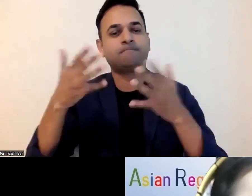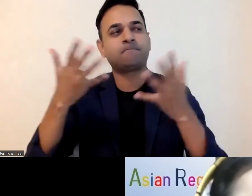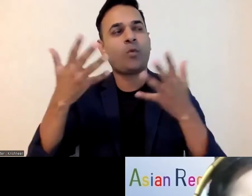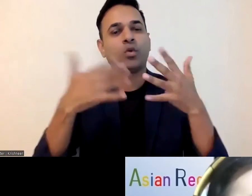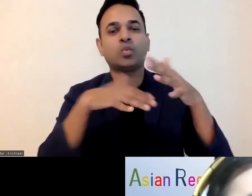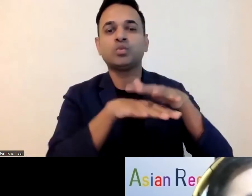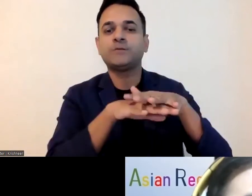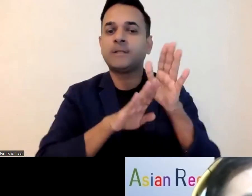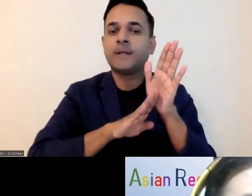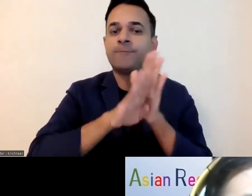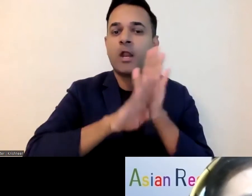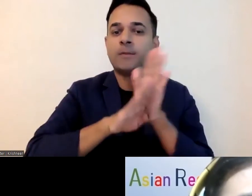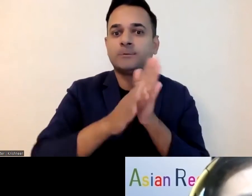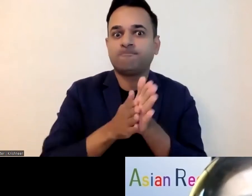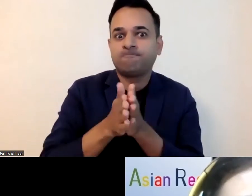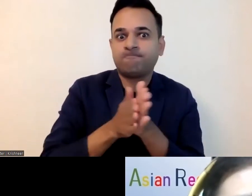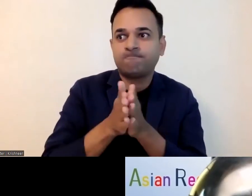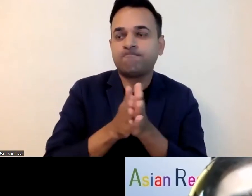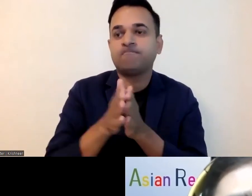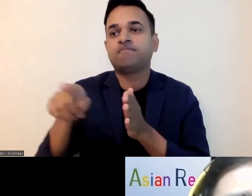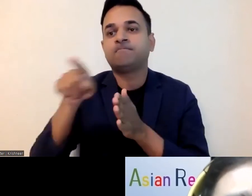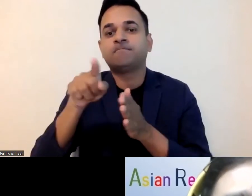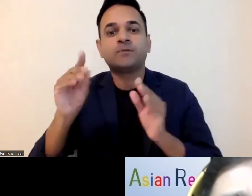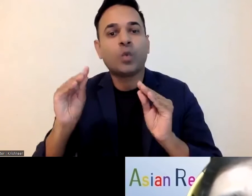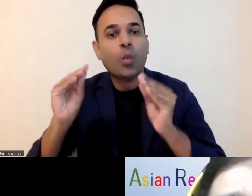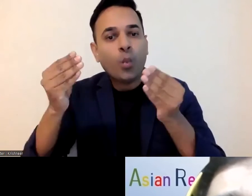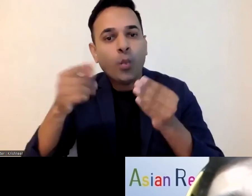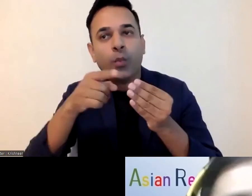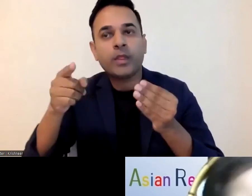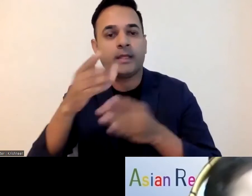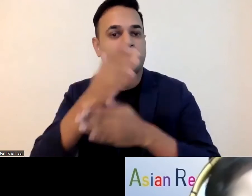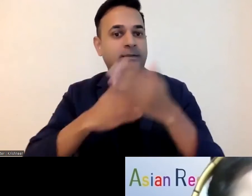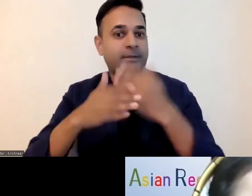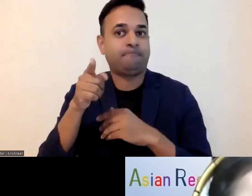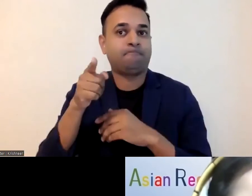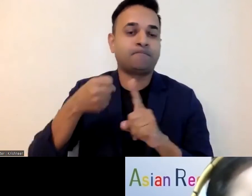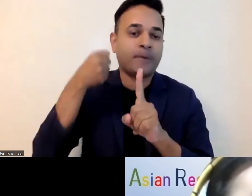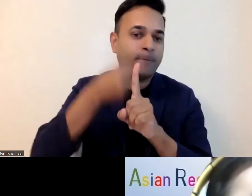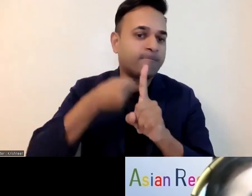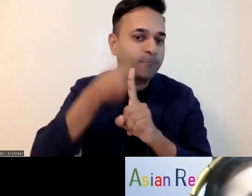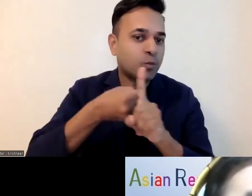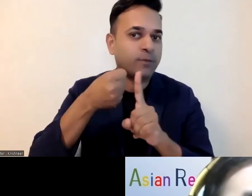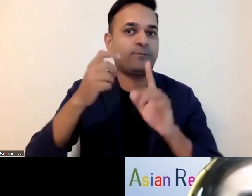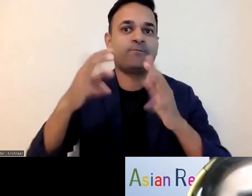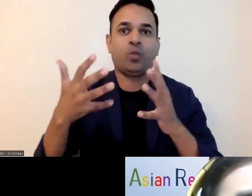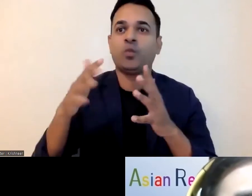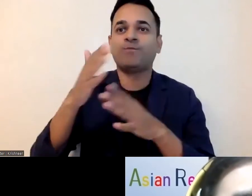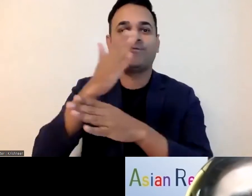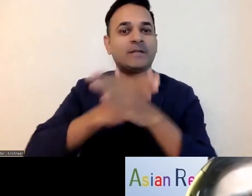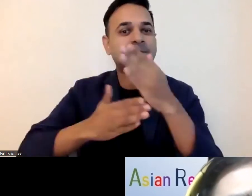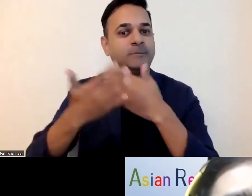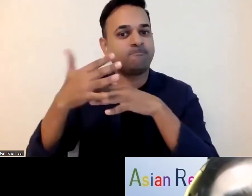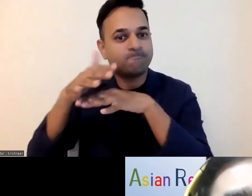inclusion he has been engaged in the blind youth association nepal katmundo valley